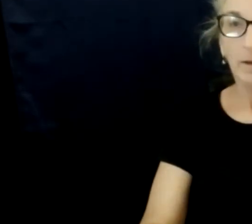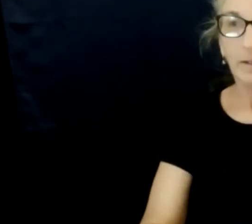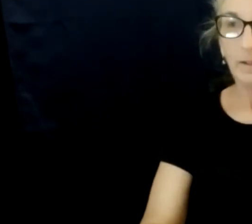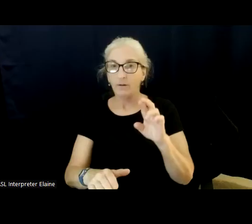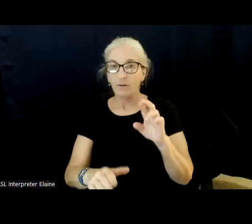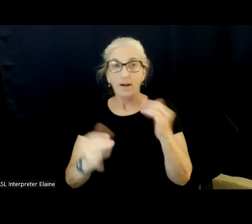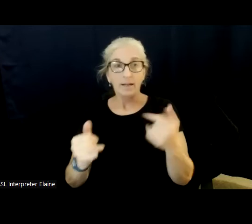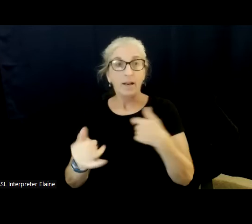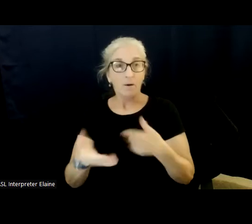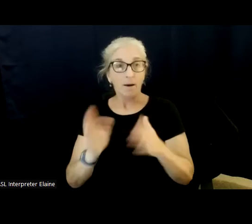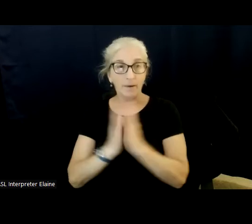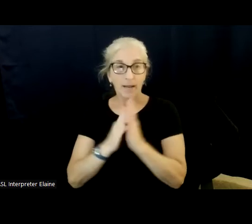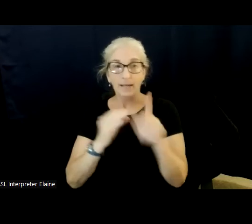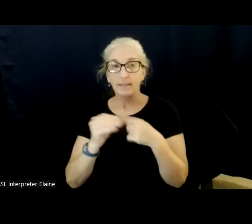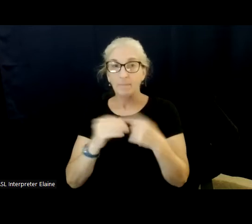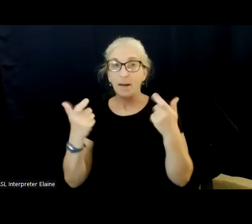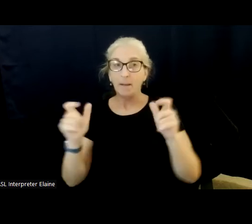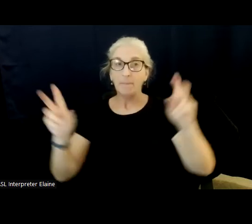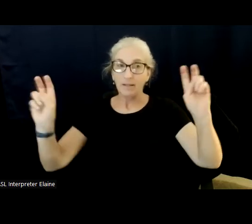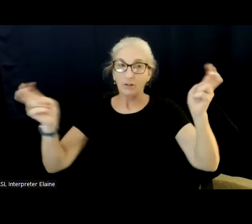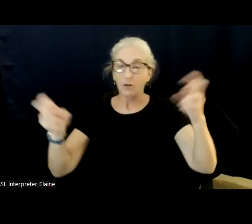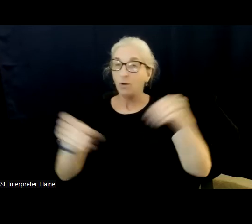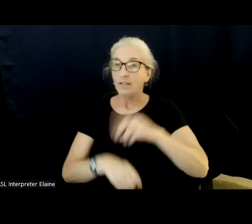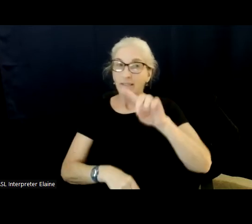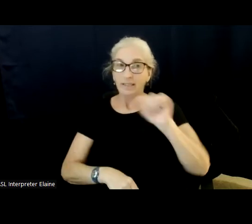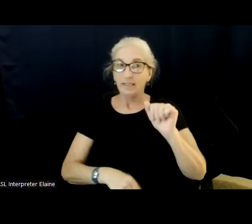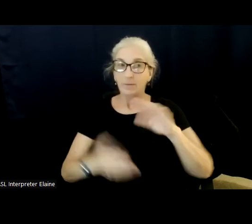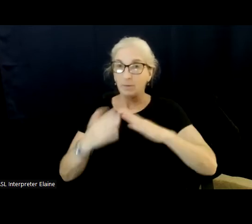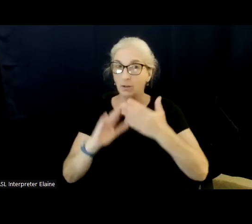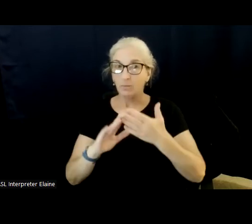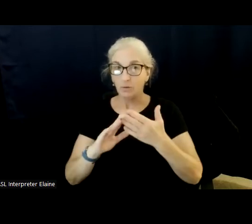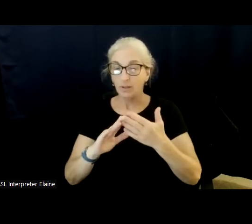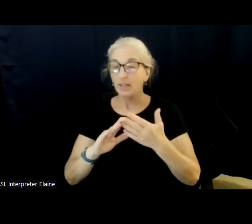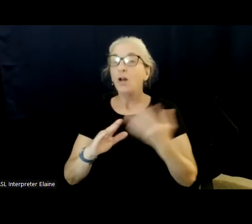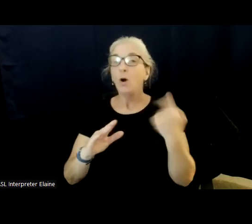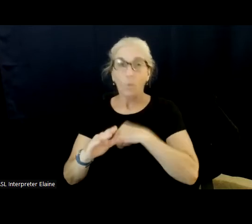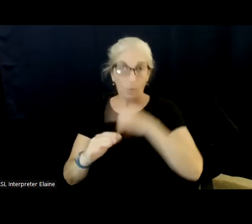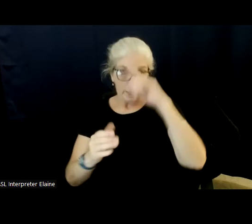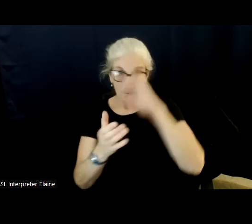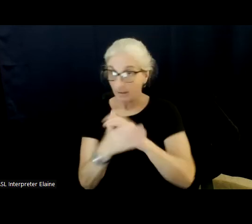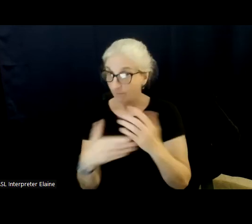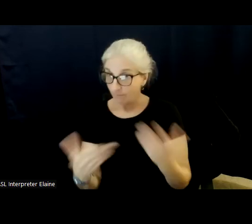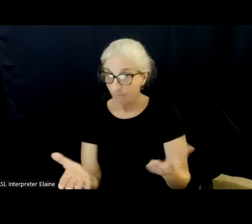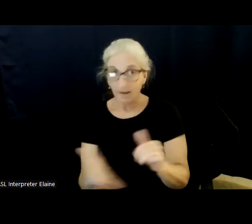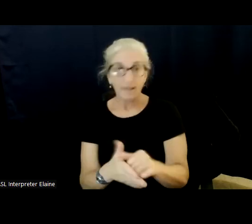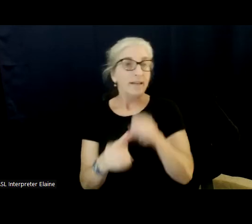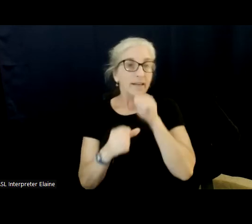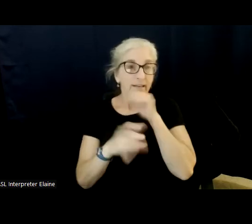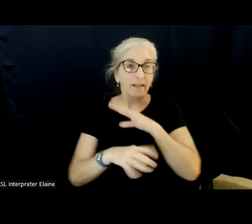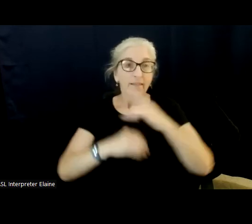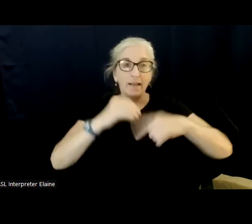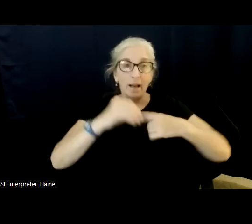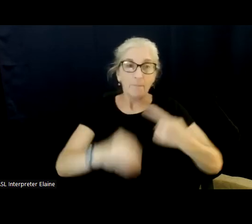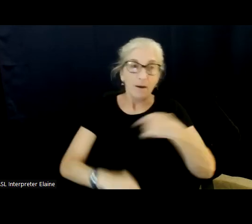about a big slogan in the disability community. So we're big believers there should be nothing about us without us. People with lived